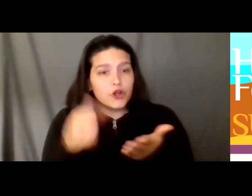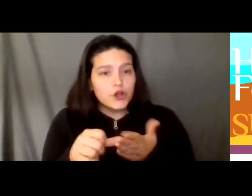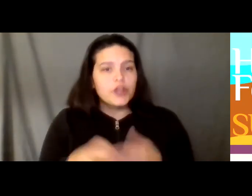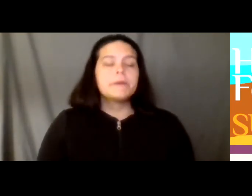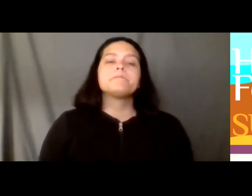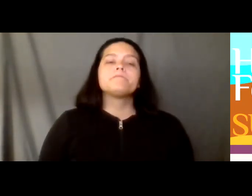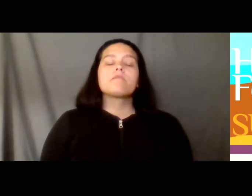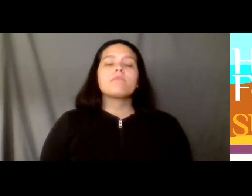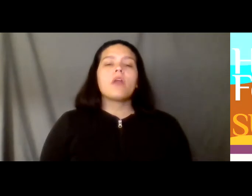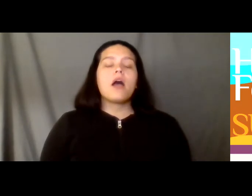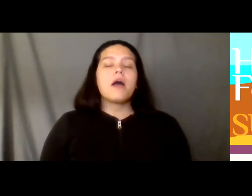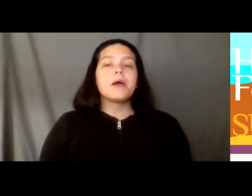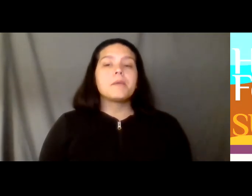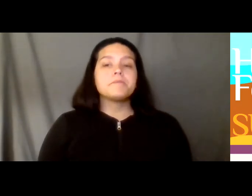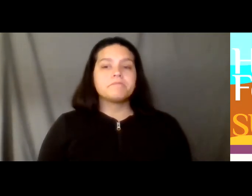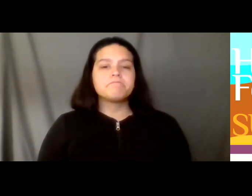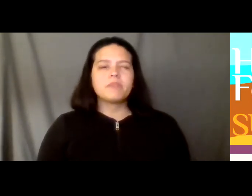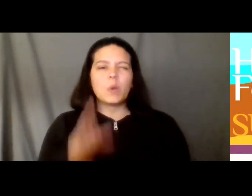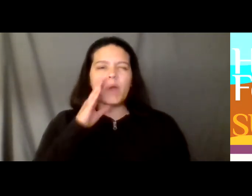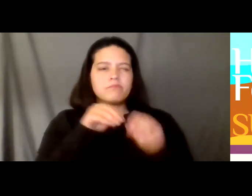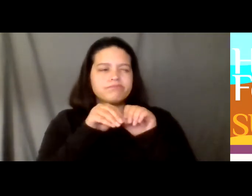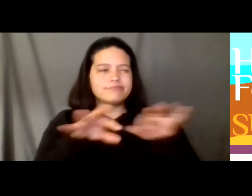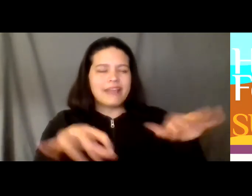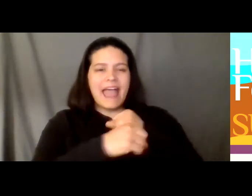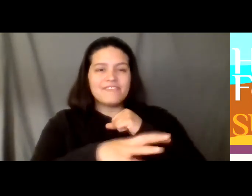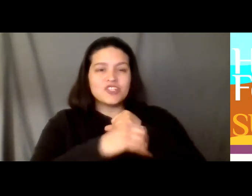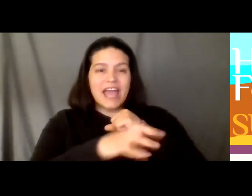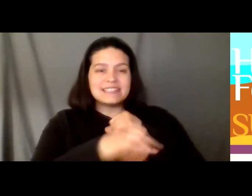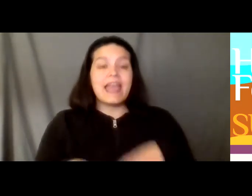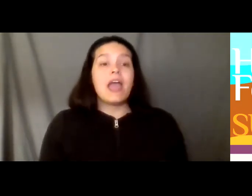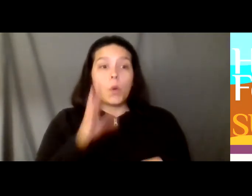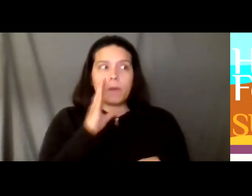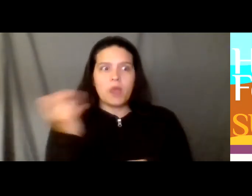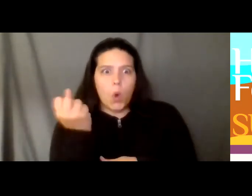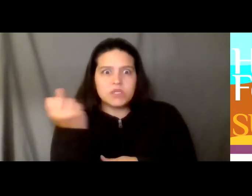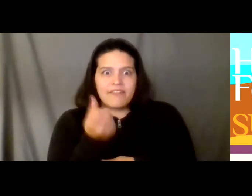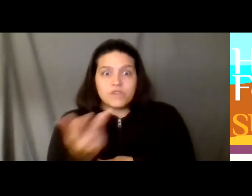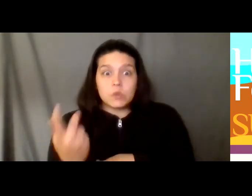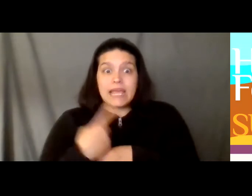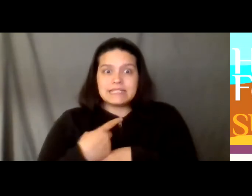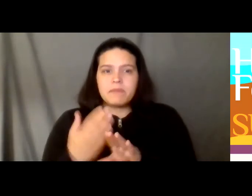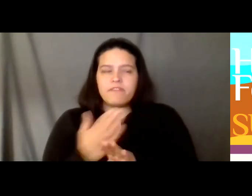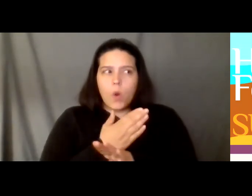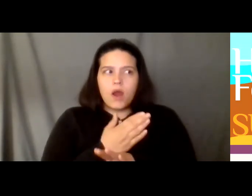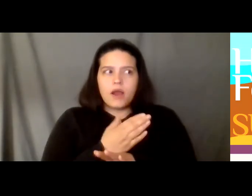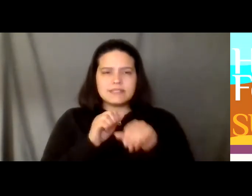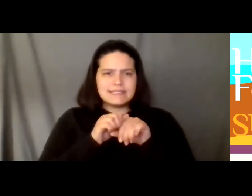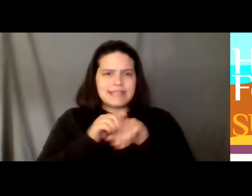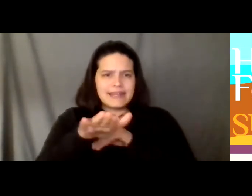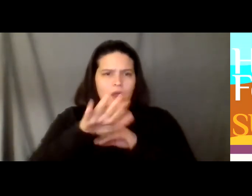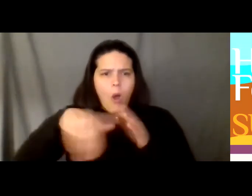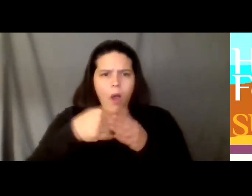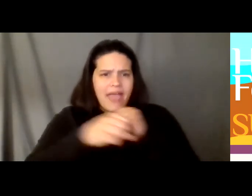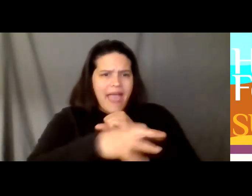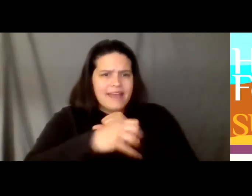be holding that uh for a couple of days before blasting it out to all our social media networks um